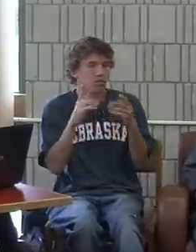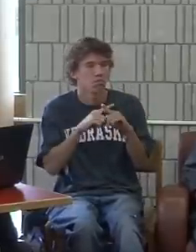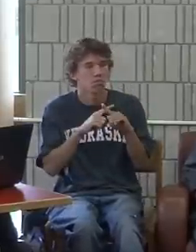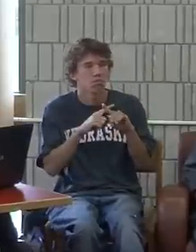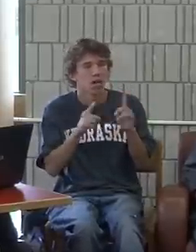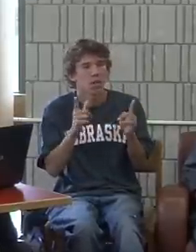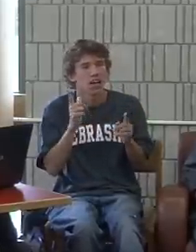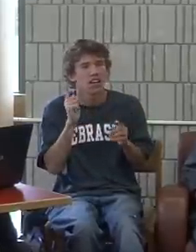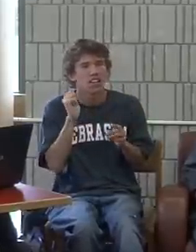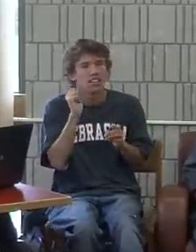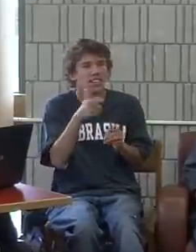one who was born deaf.